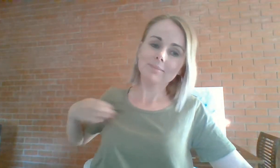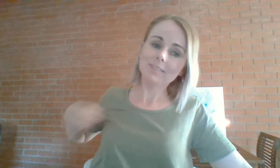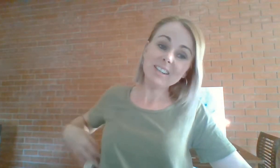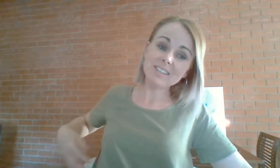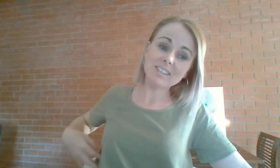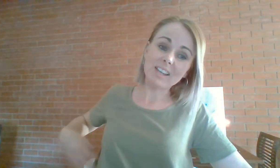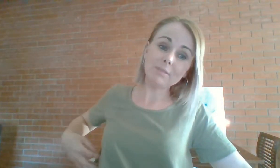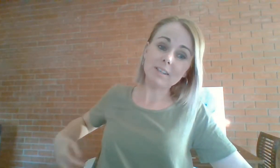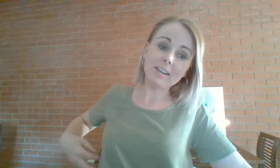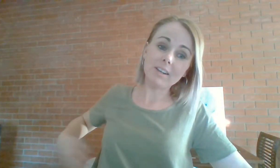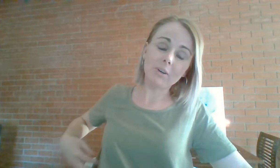And it's safe to let it go.